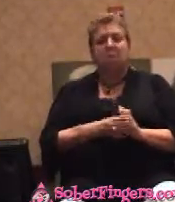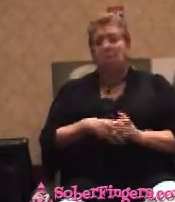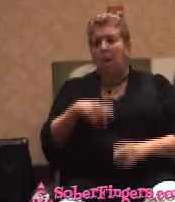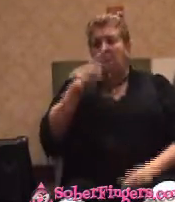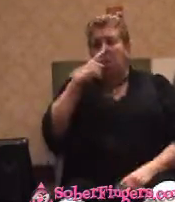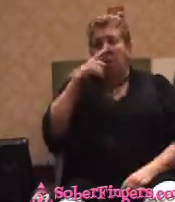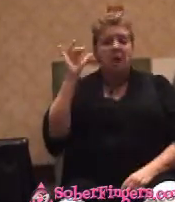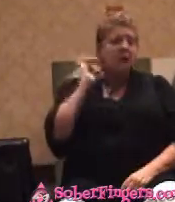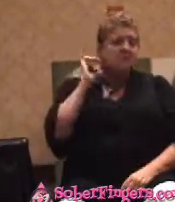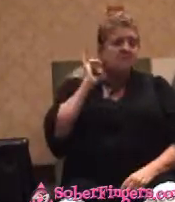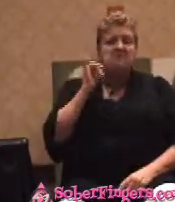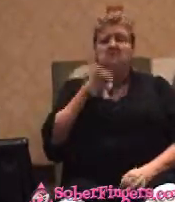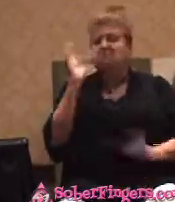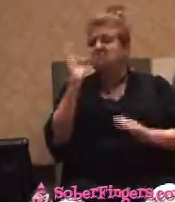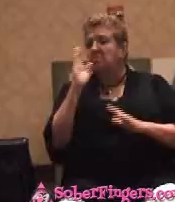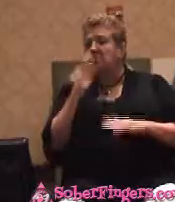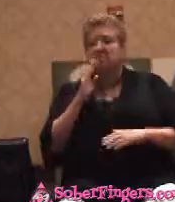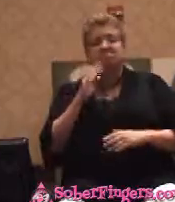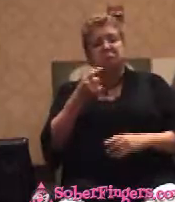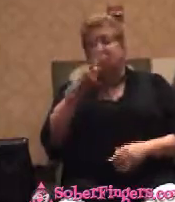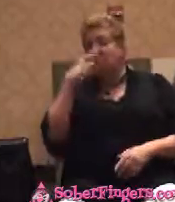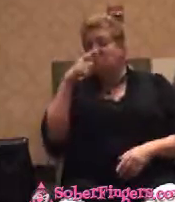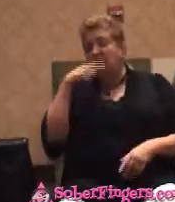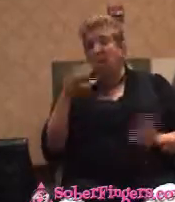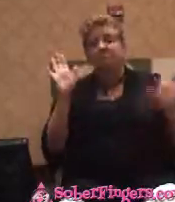mind the trouble I got into. I just liked the way it made me feel.